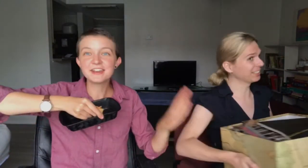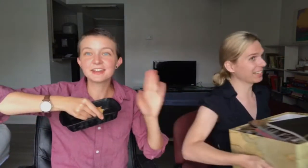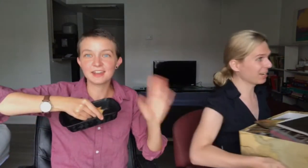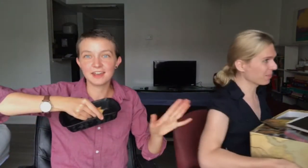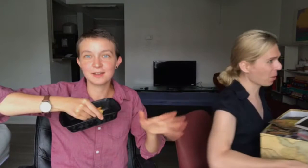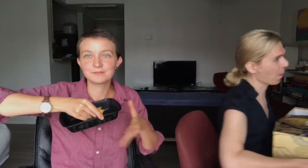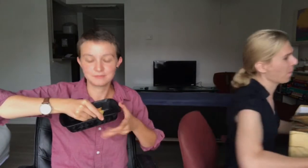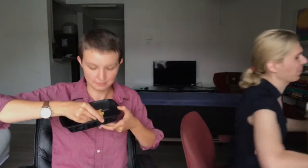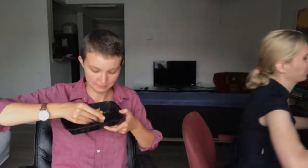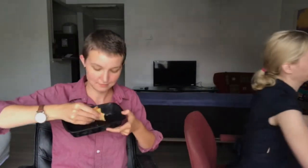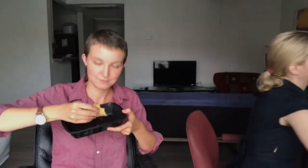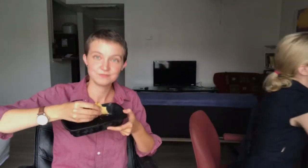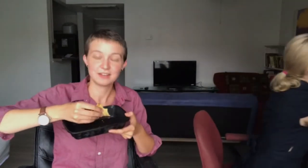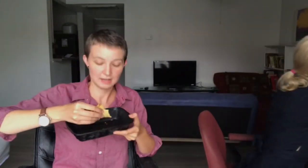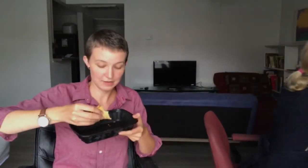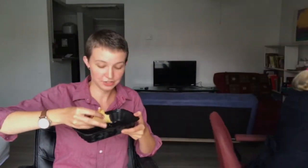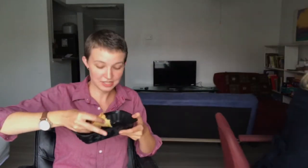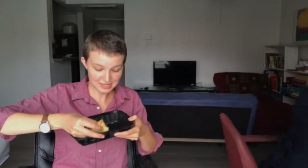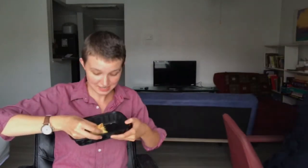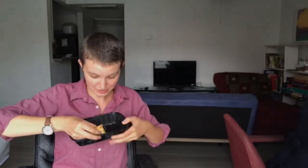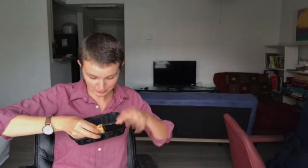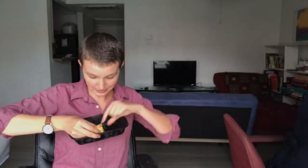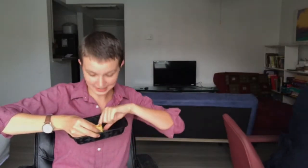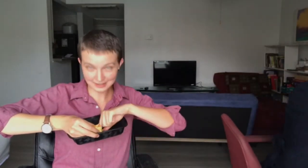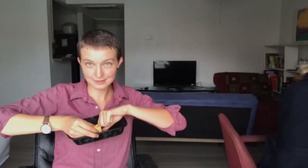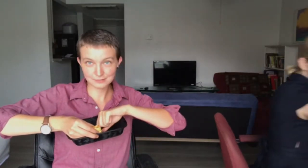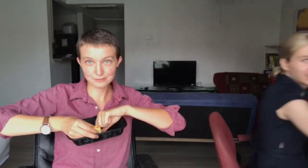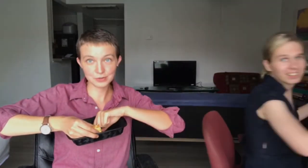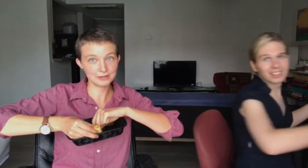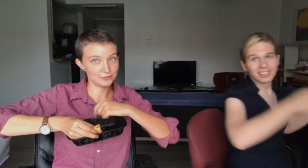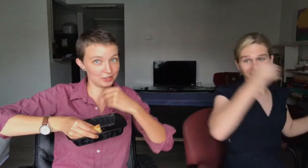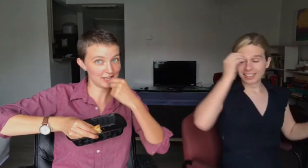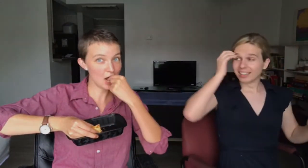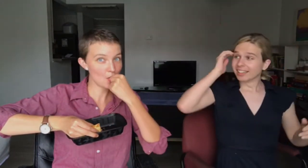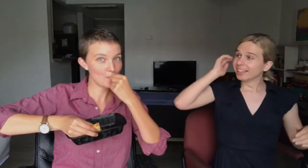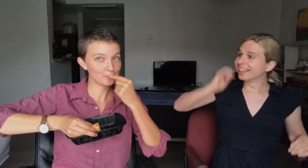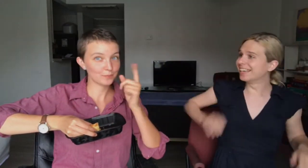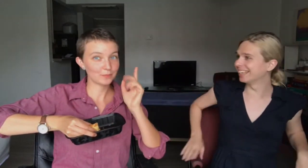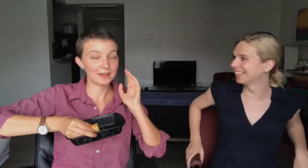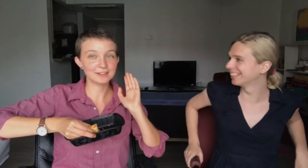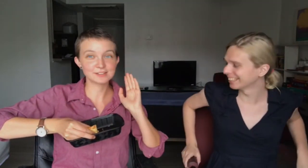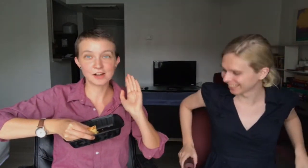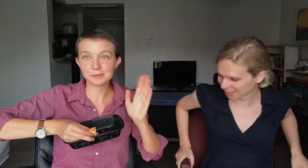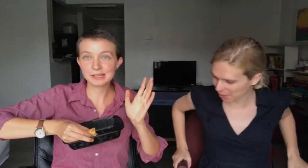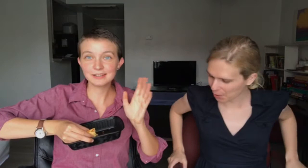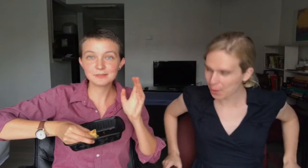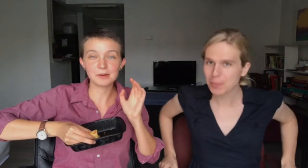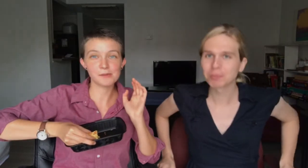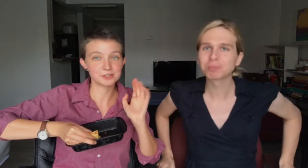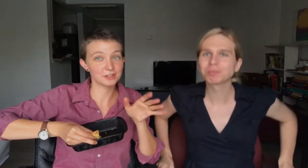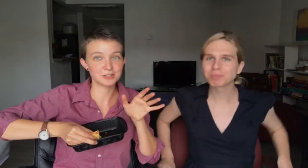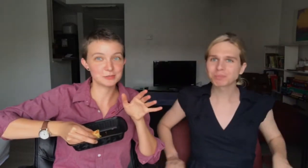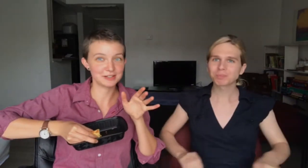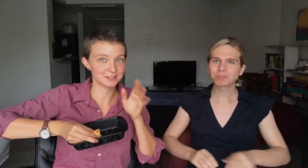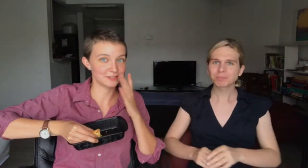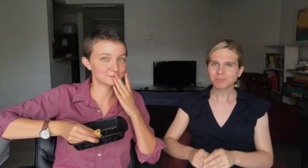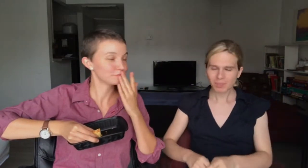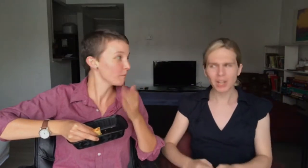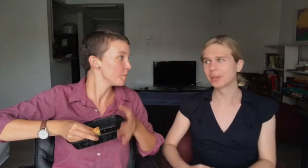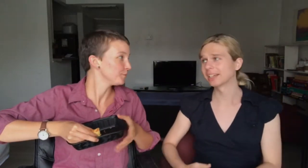game. Okay. I've seen her play it peripherally. It looks complicated, but I'm sure it'll also be lots of fun. Oh, yeah.